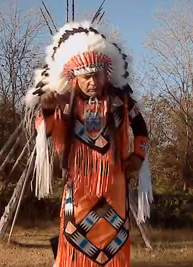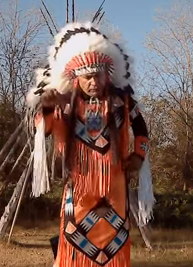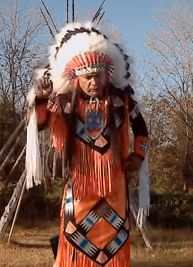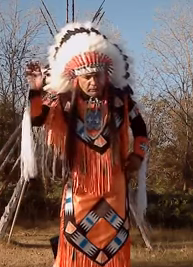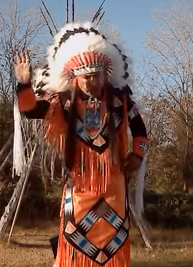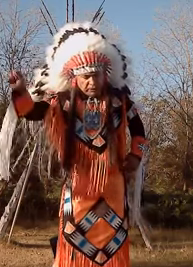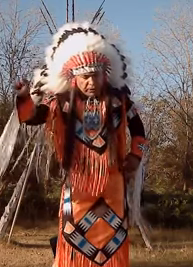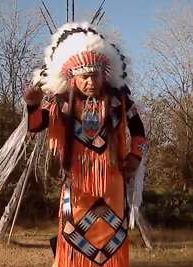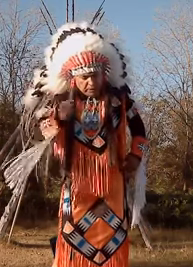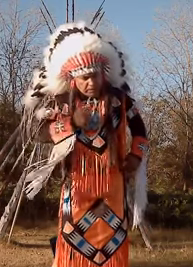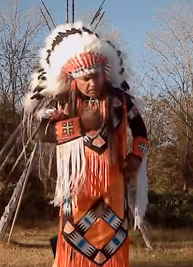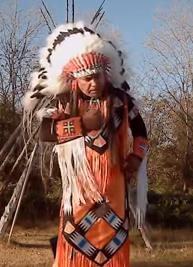catch it